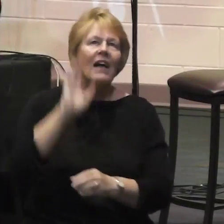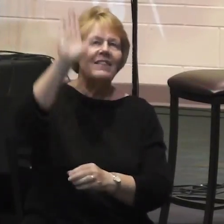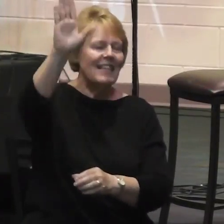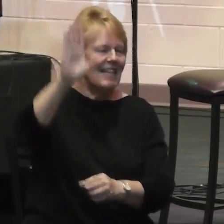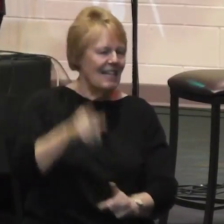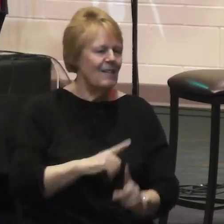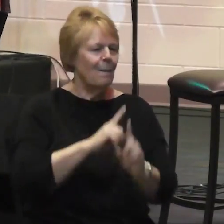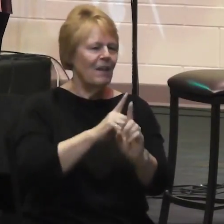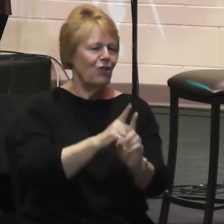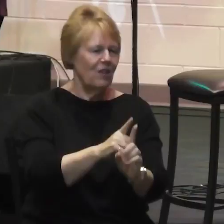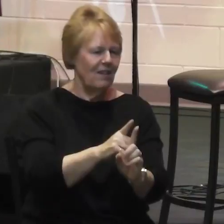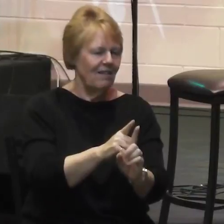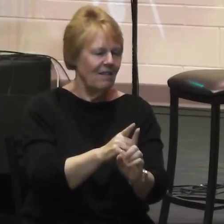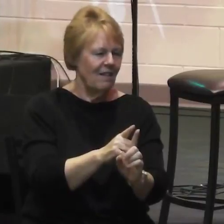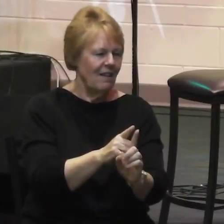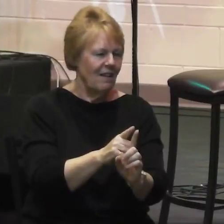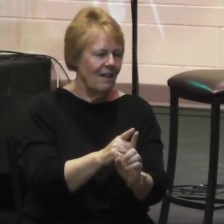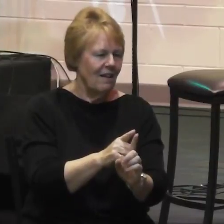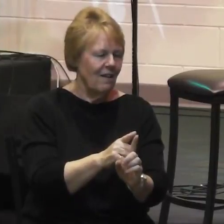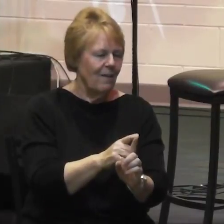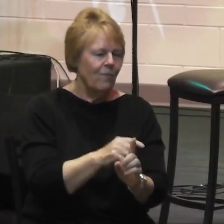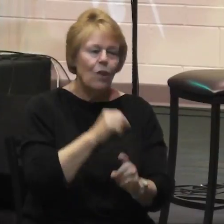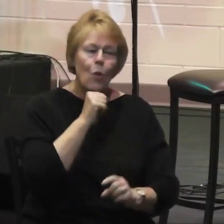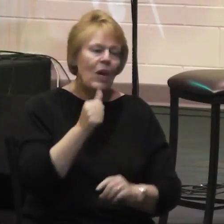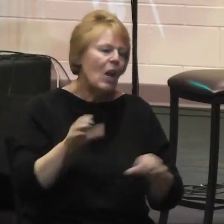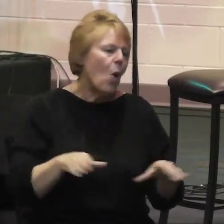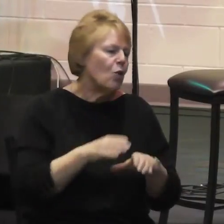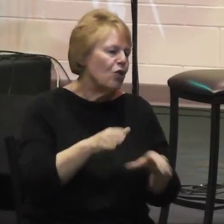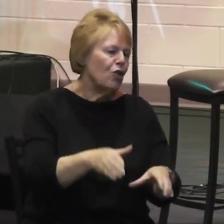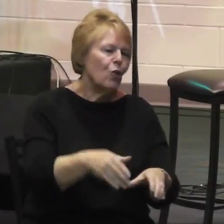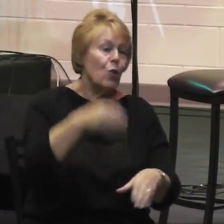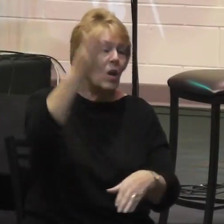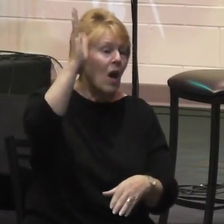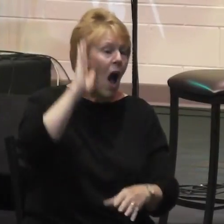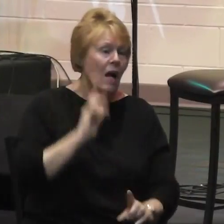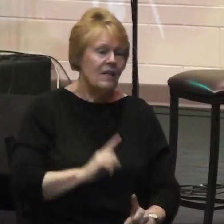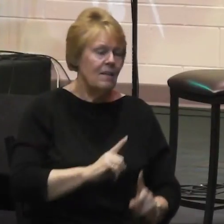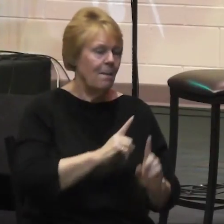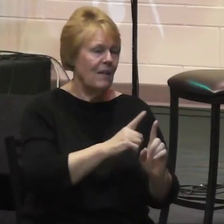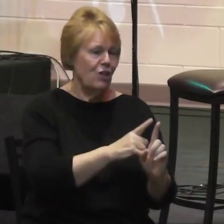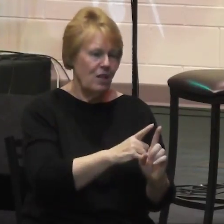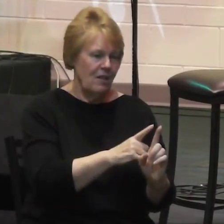We don't do the mission of God because